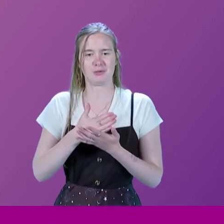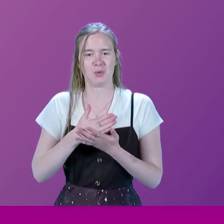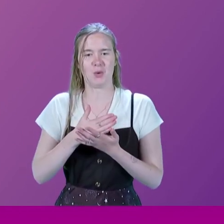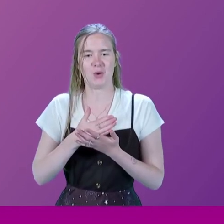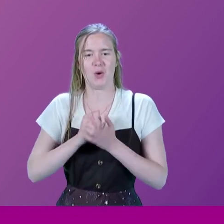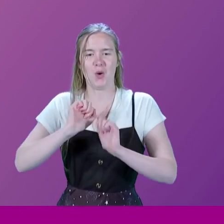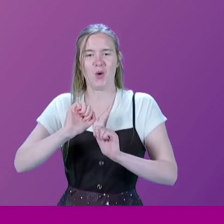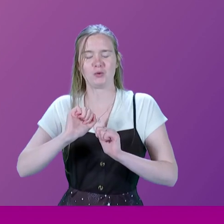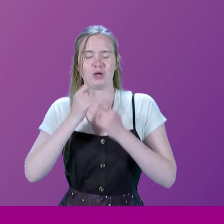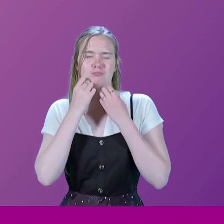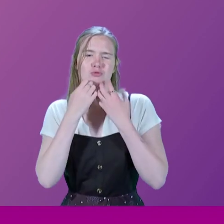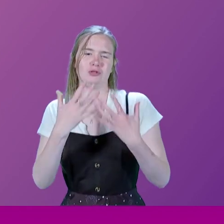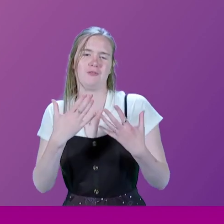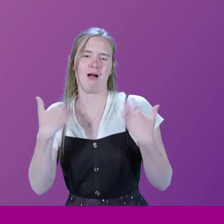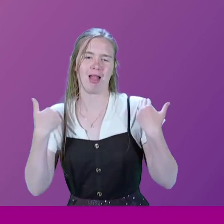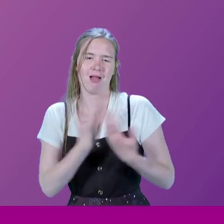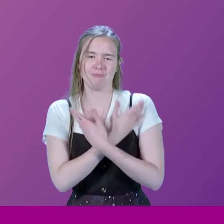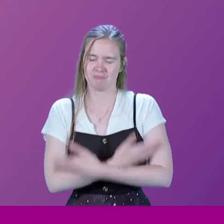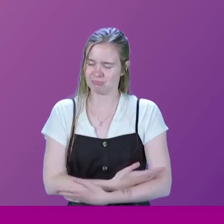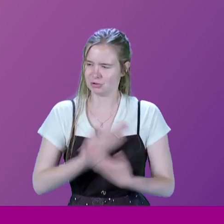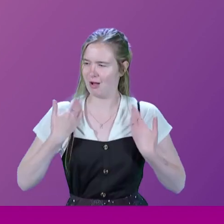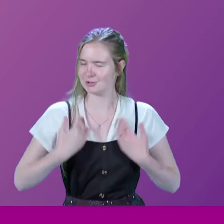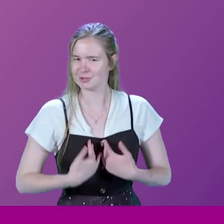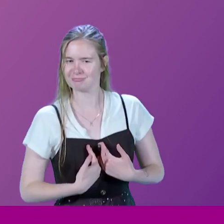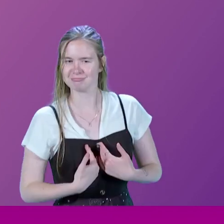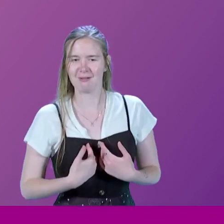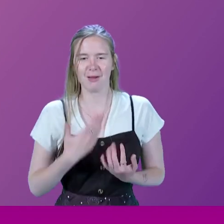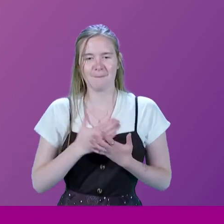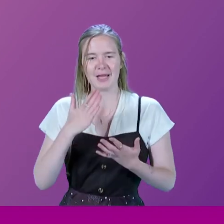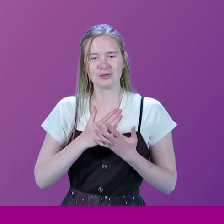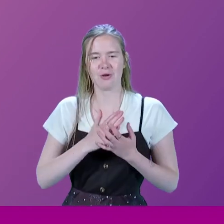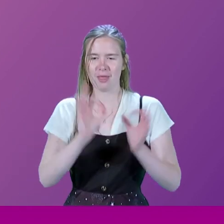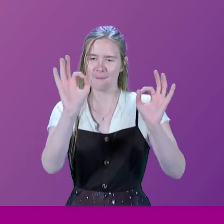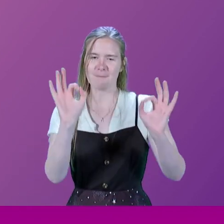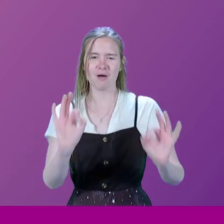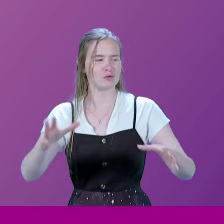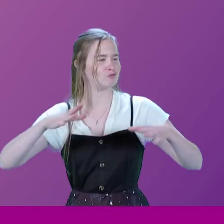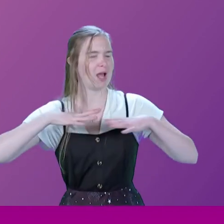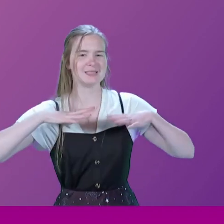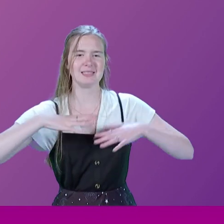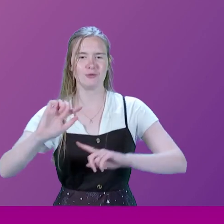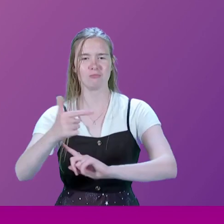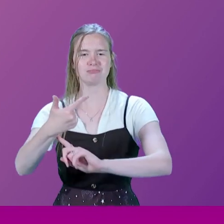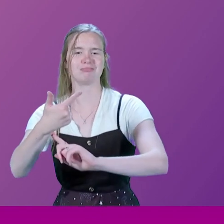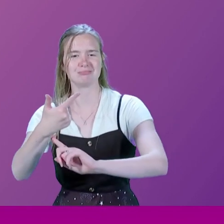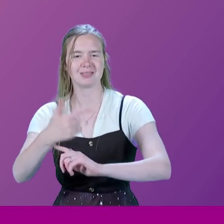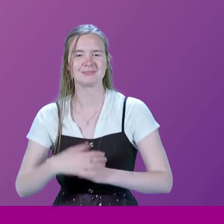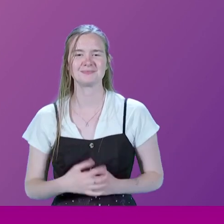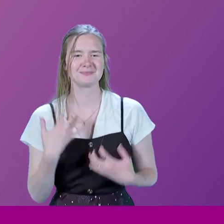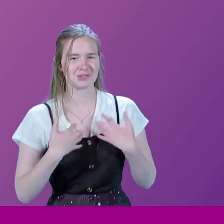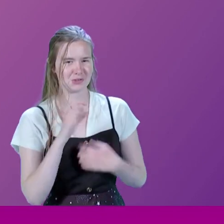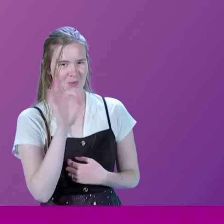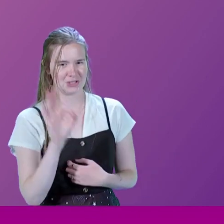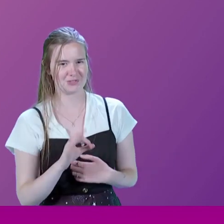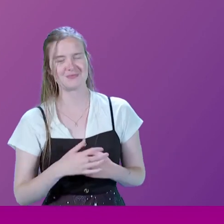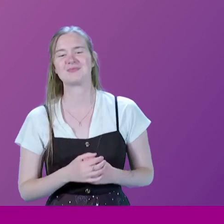flamboyant clothes and ensure they're so immaculate? Interesting question. It was